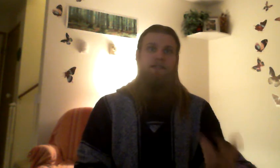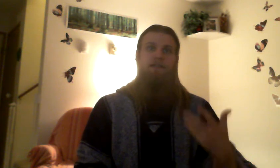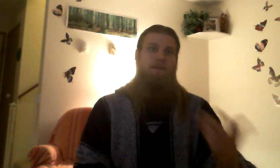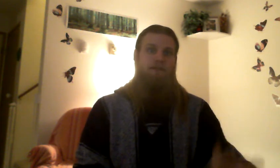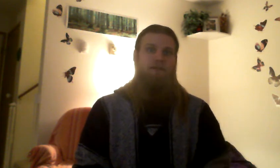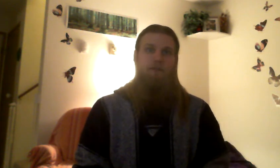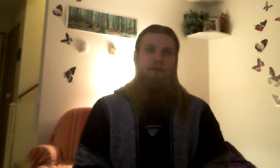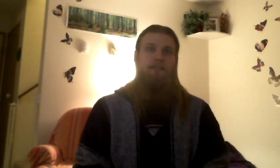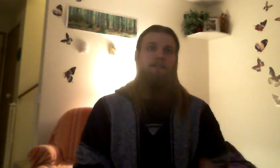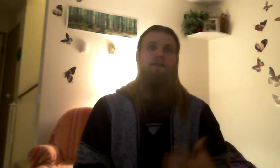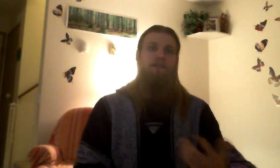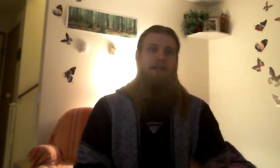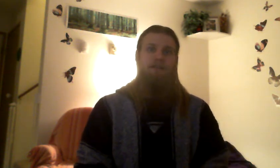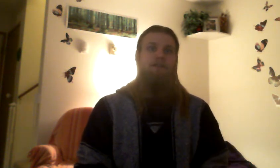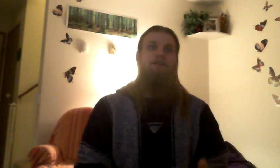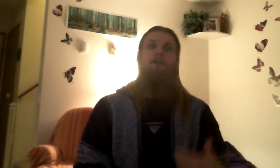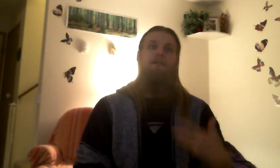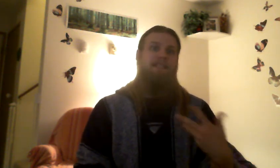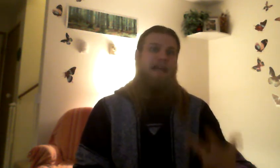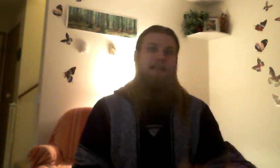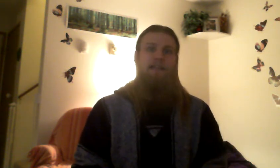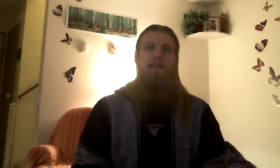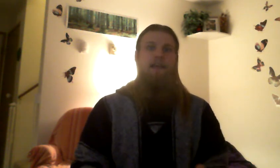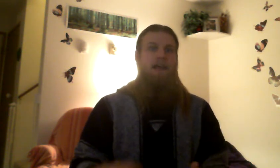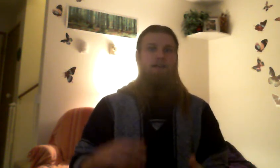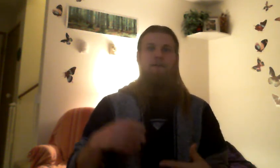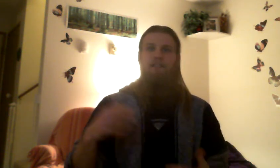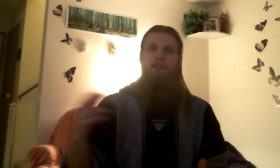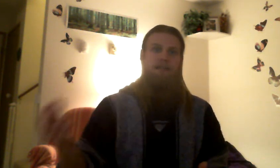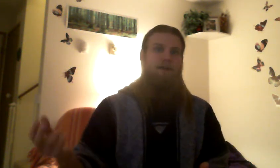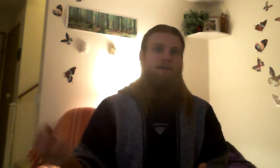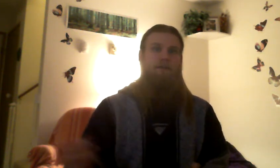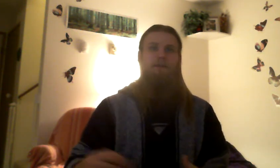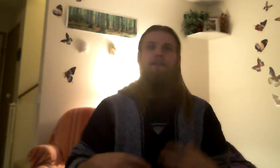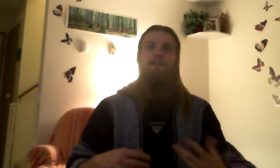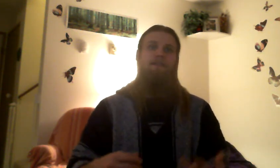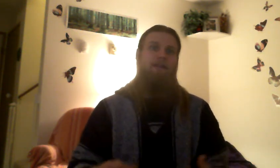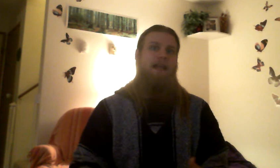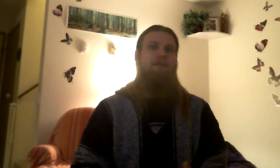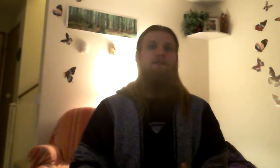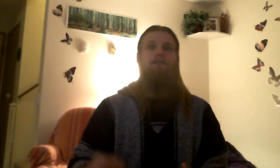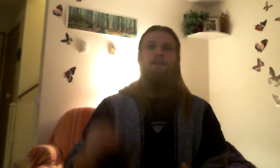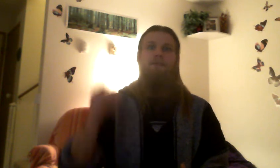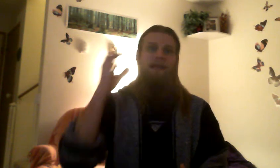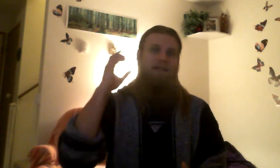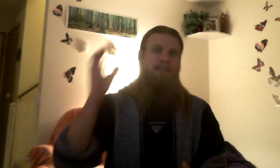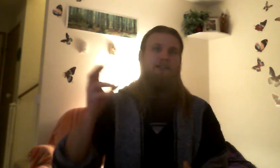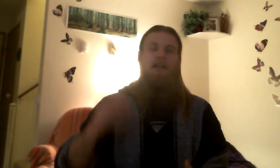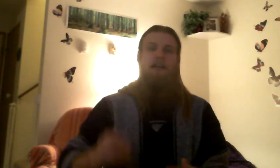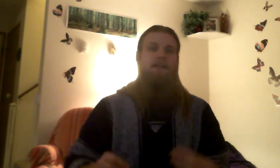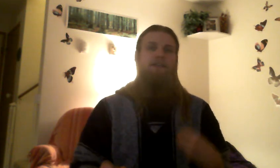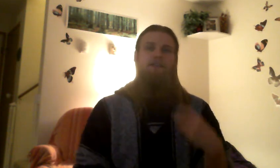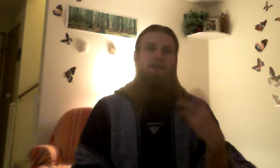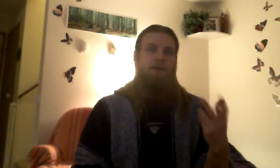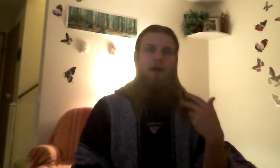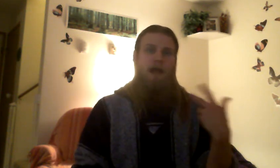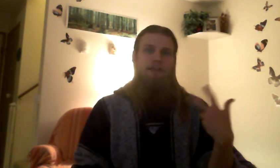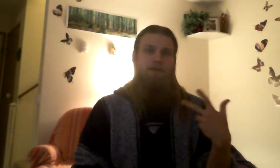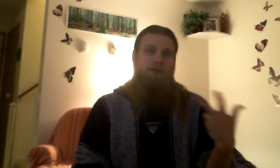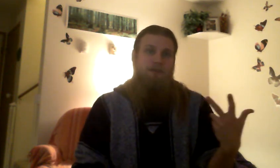you live out in the forest and you're out in nature and you're always scanning and you're always looking at all the birds and the different animals and you're paying attention. You don't